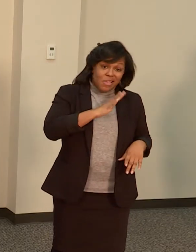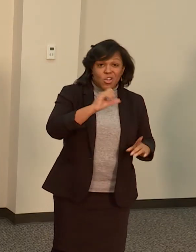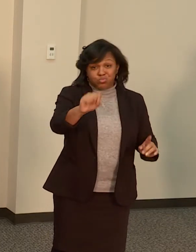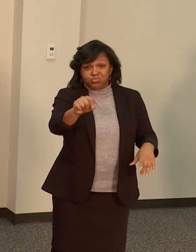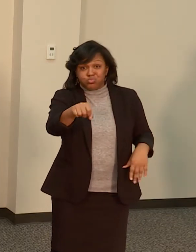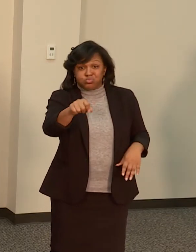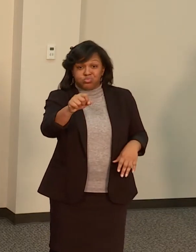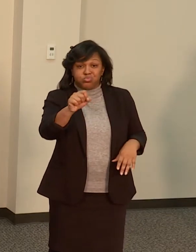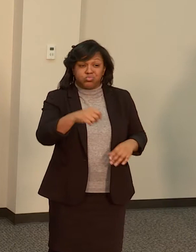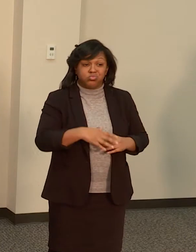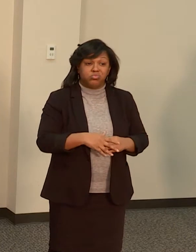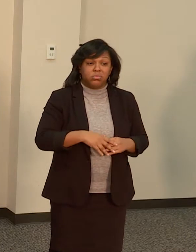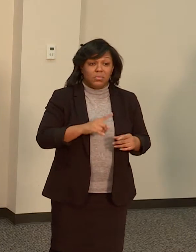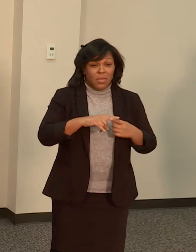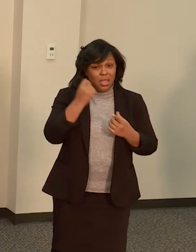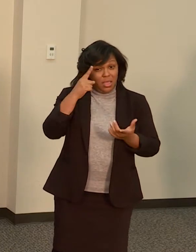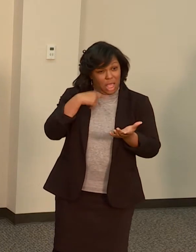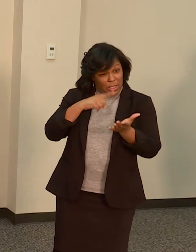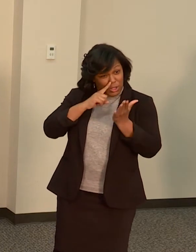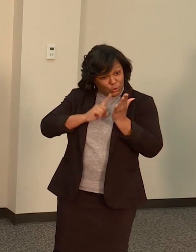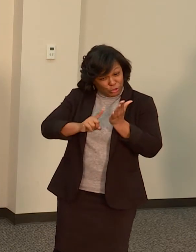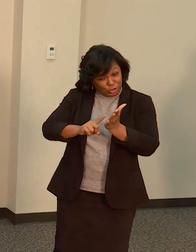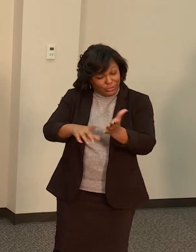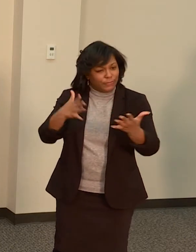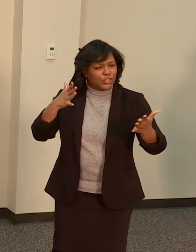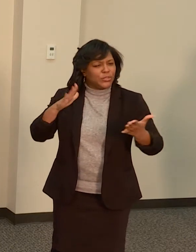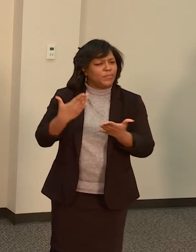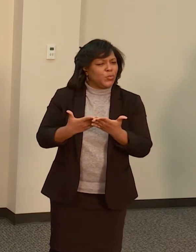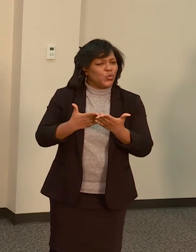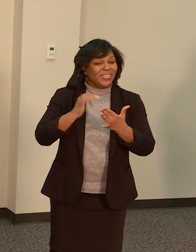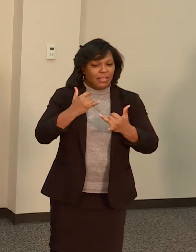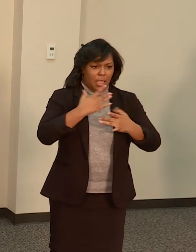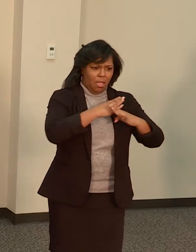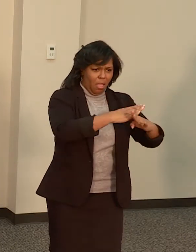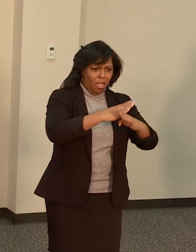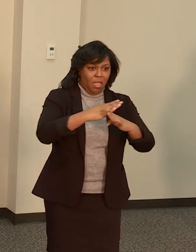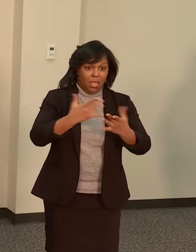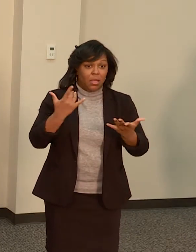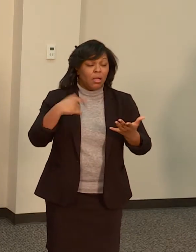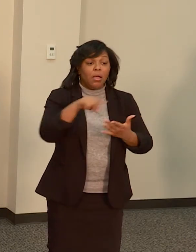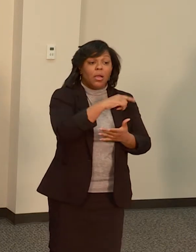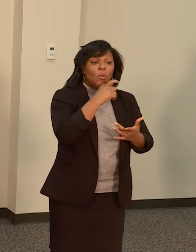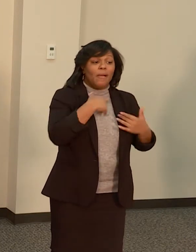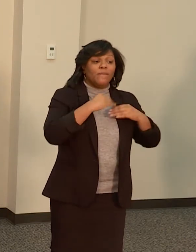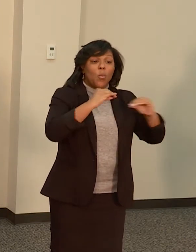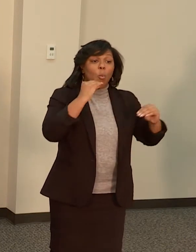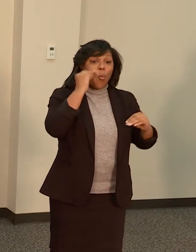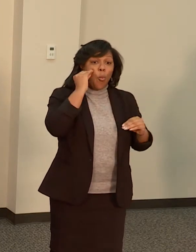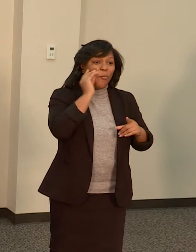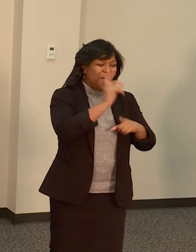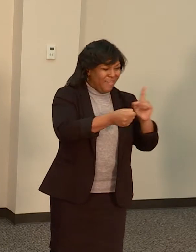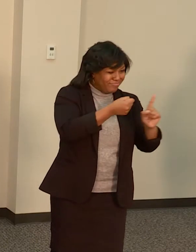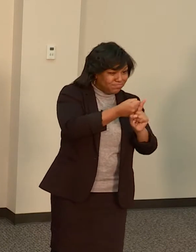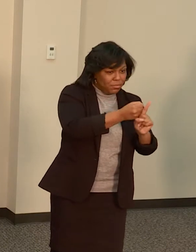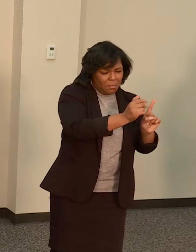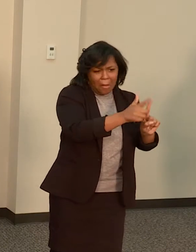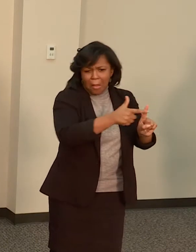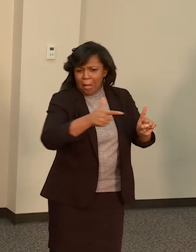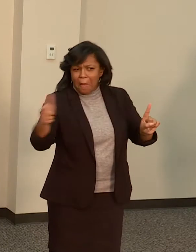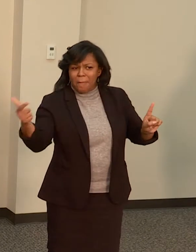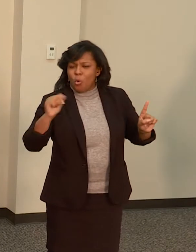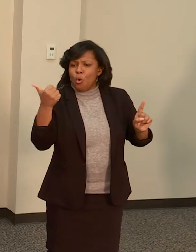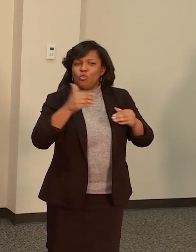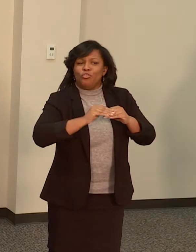Research tells us that barriers like not having stable housing impacts everything in a young person's life, including how they learn.